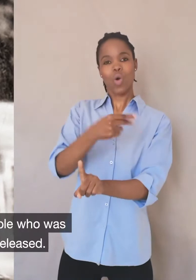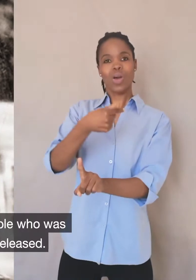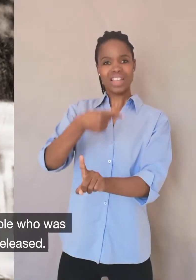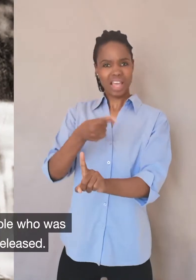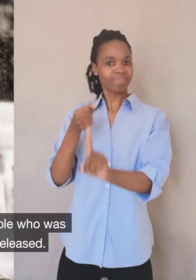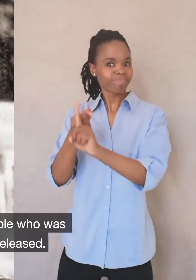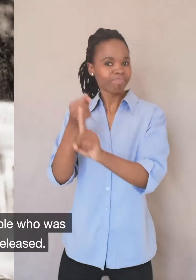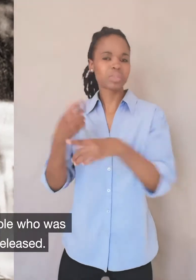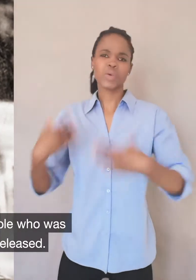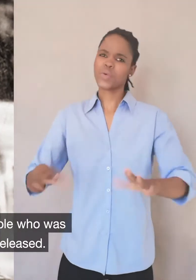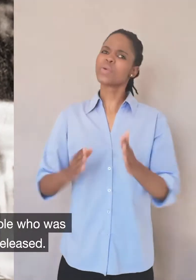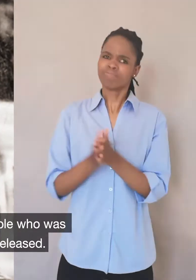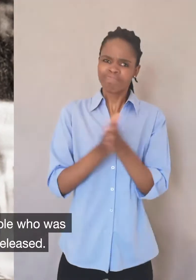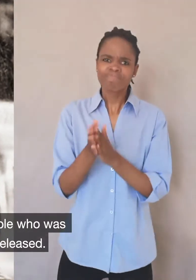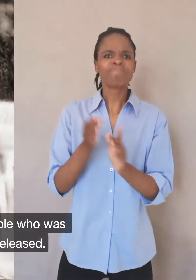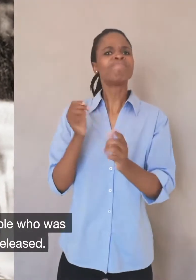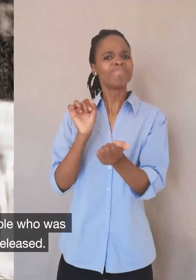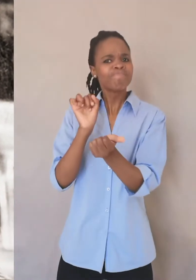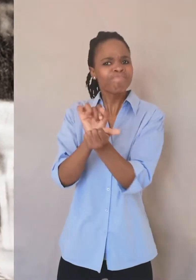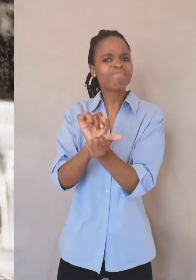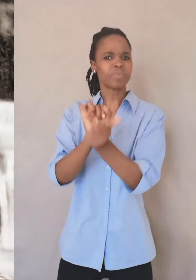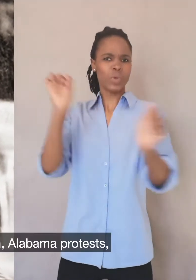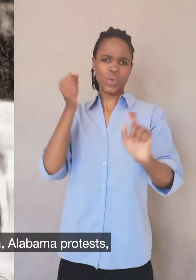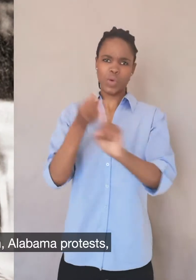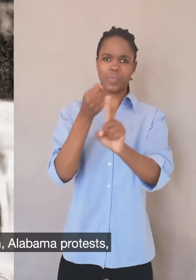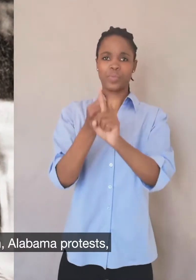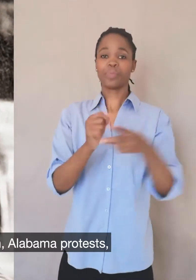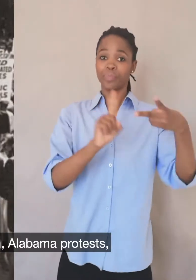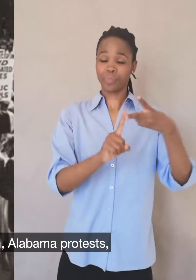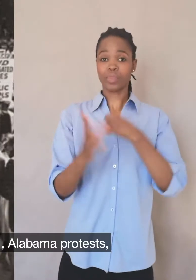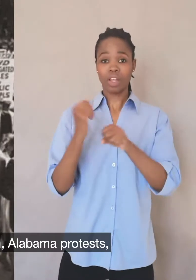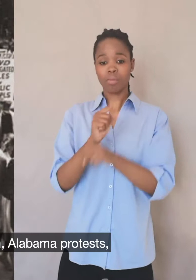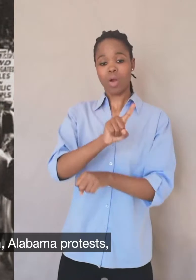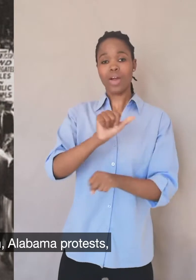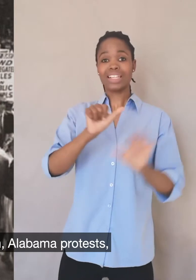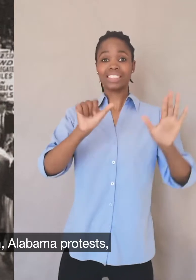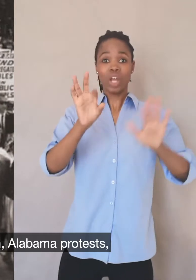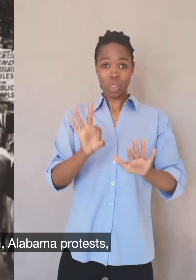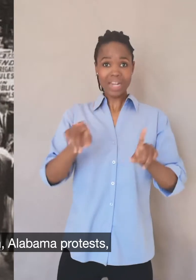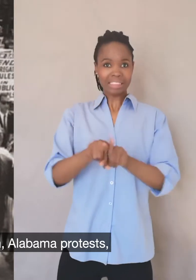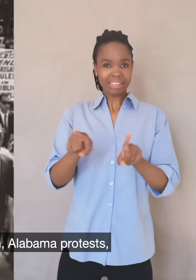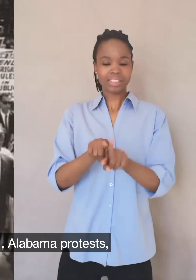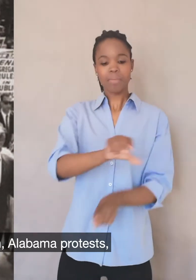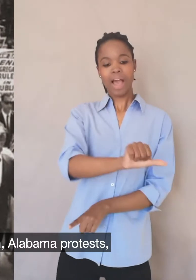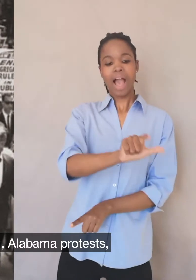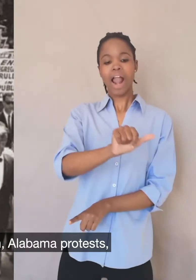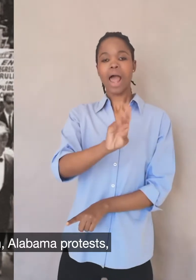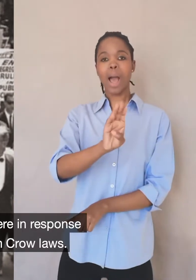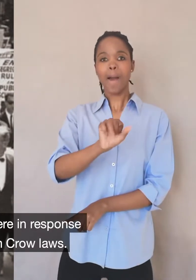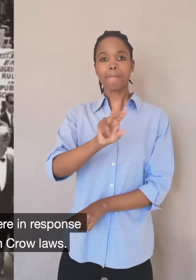one of the people who was protesting to have her released. In 1963, there was the Birmingham, Alabama protests, which, of